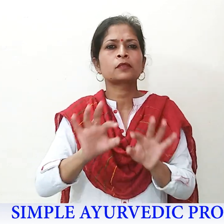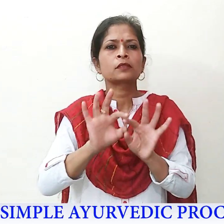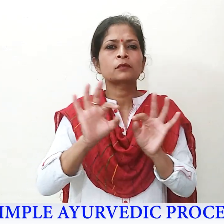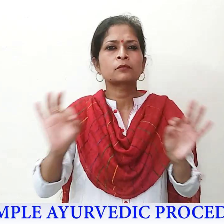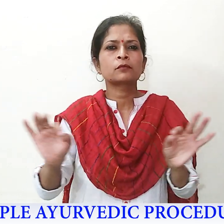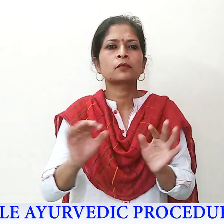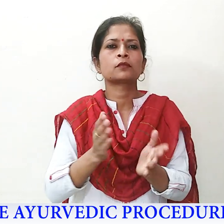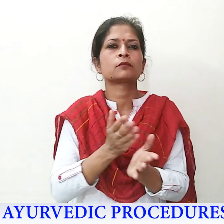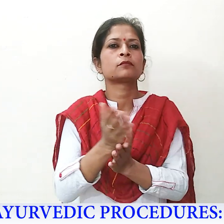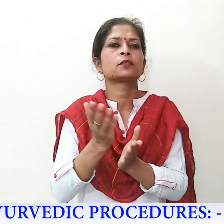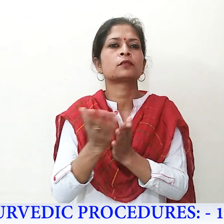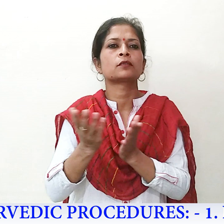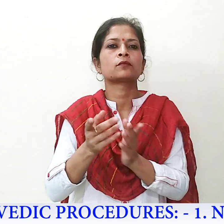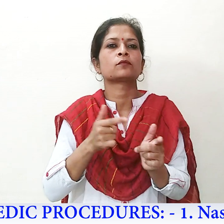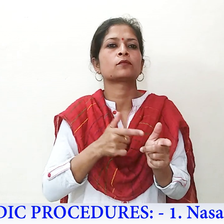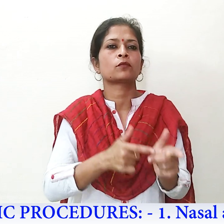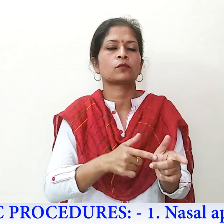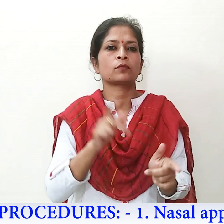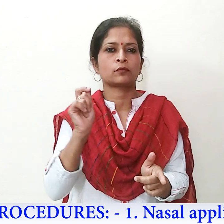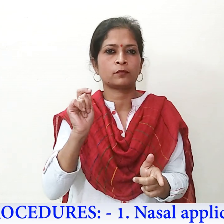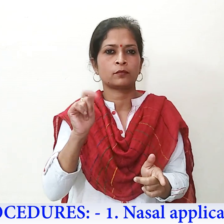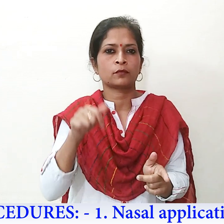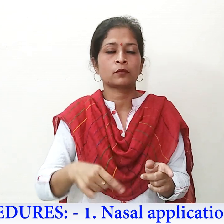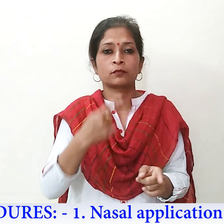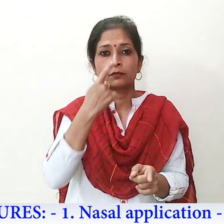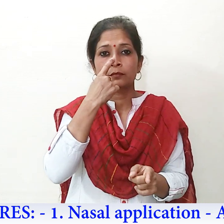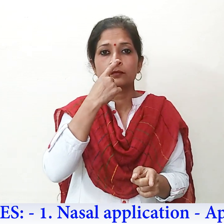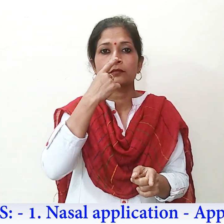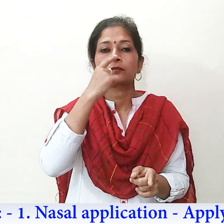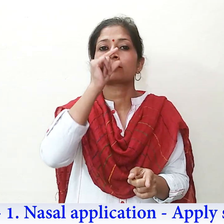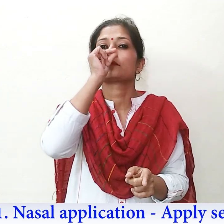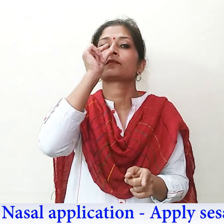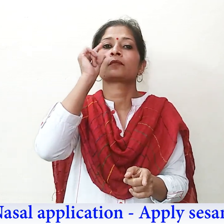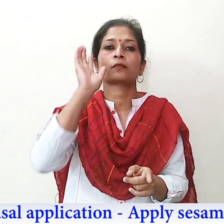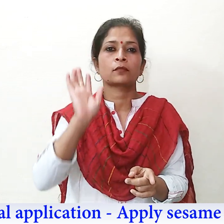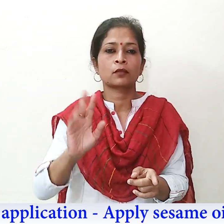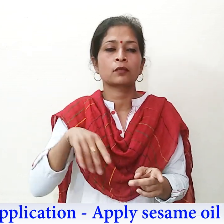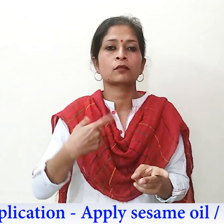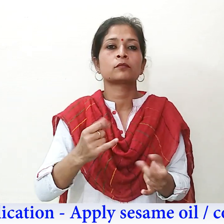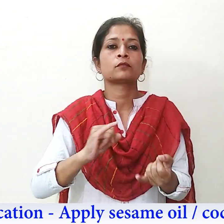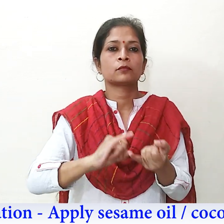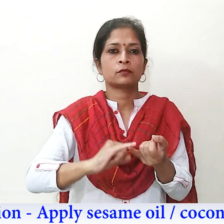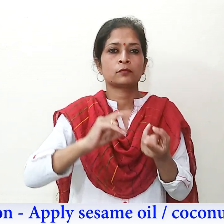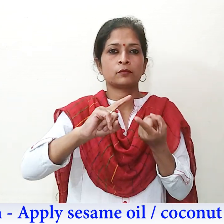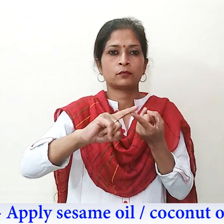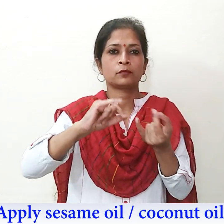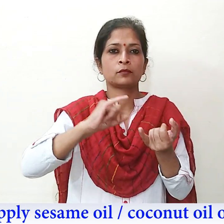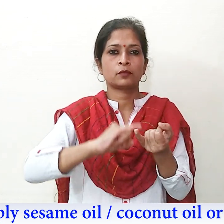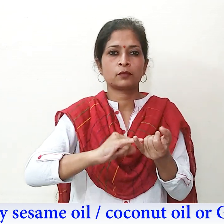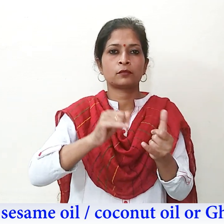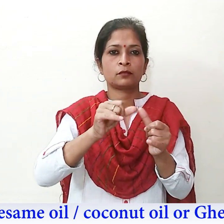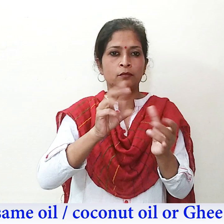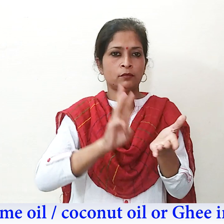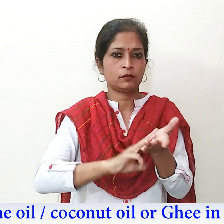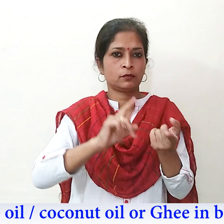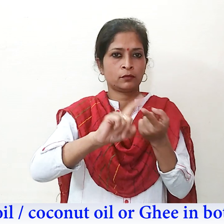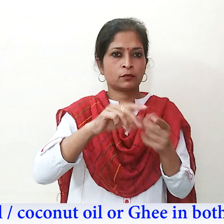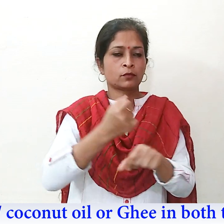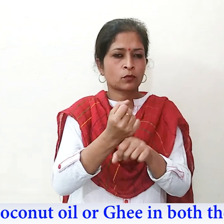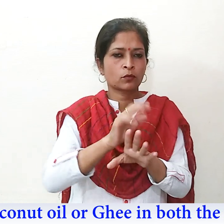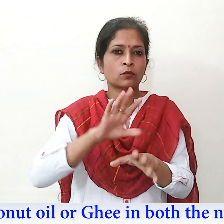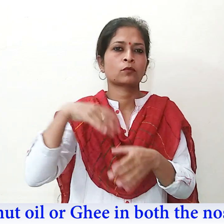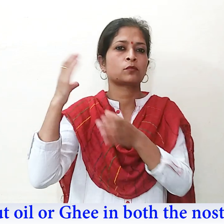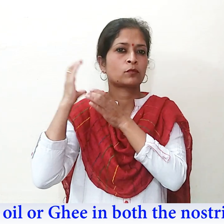Procedures 1. Nasal application Apply sesame oil, coconut oil or